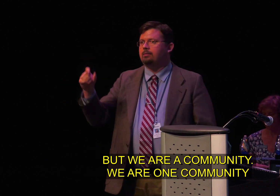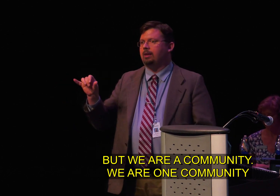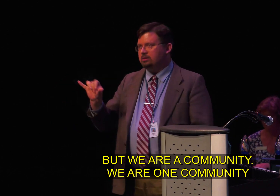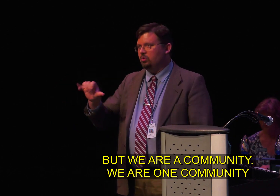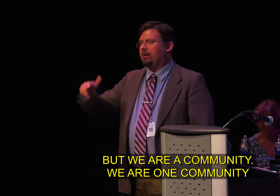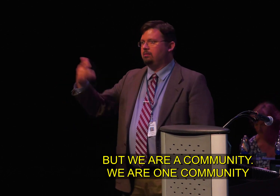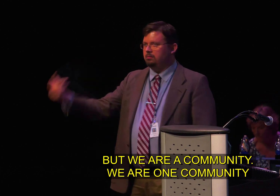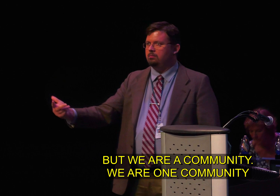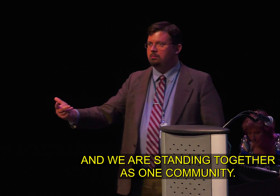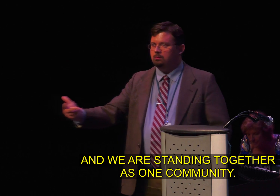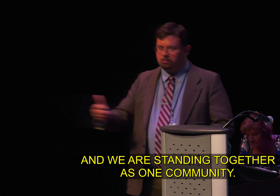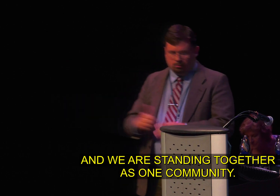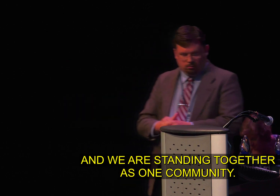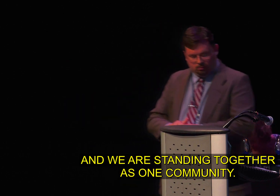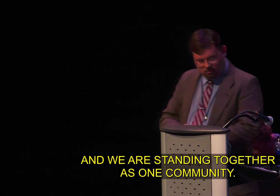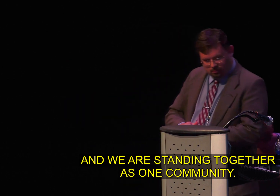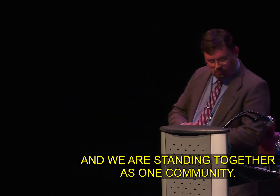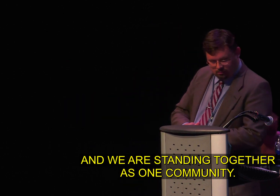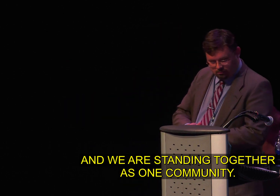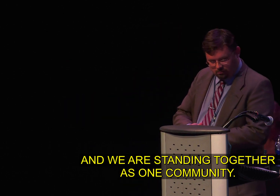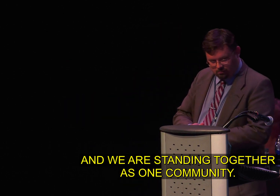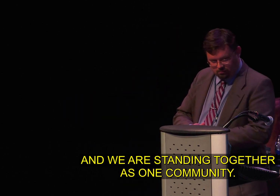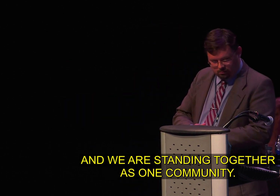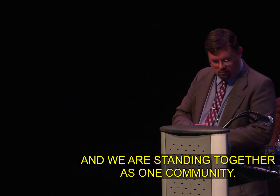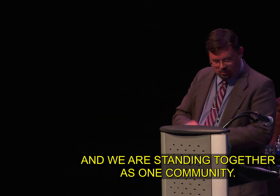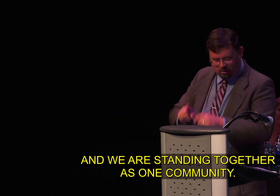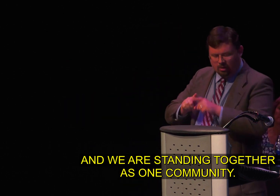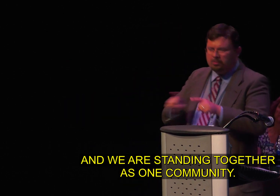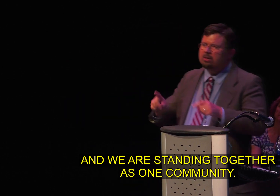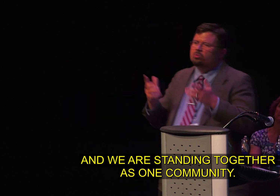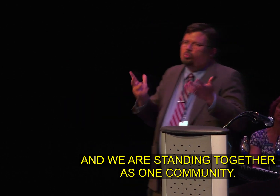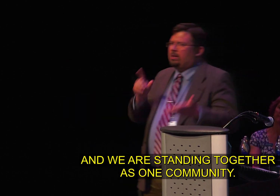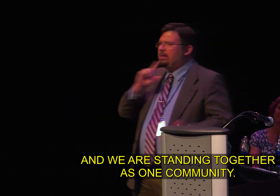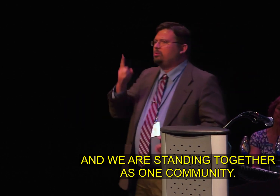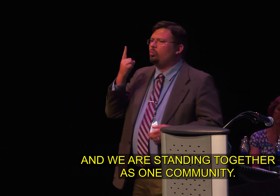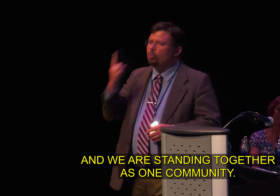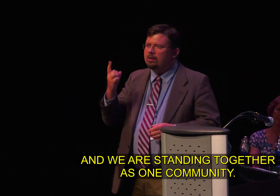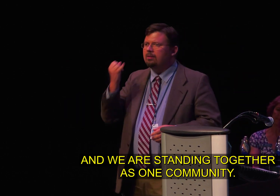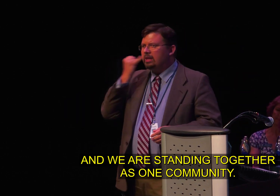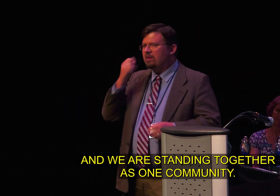And we are standing together as one community.